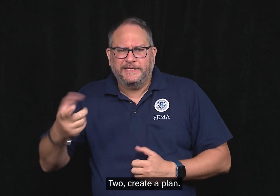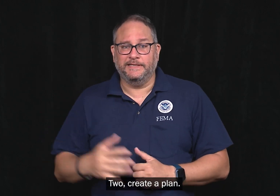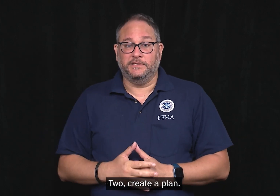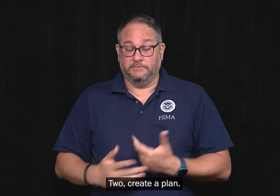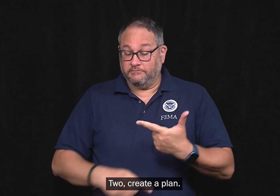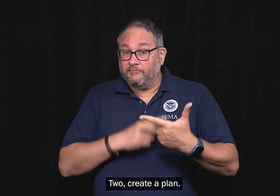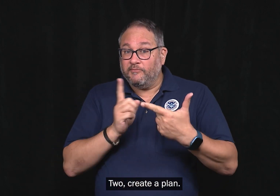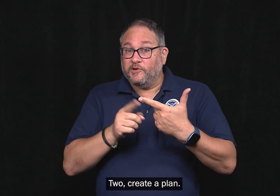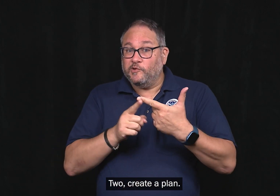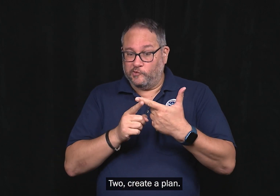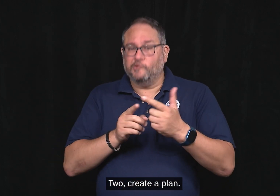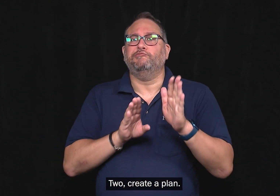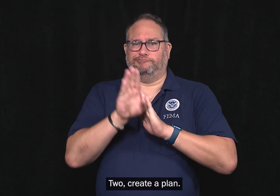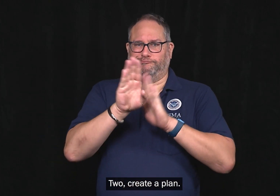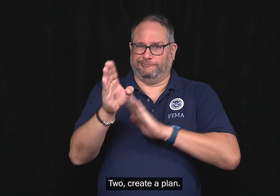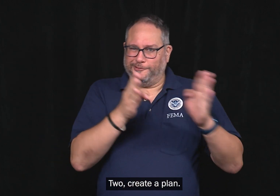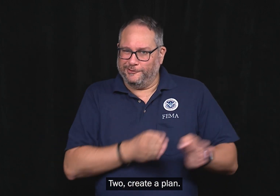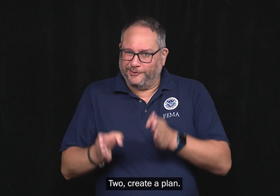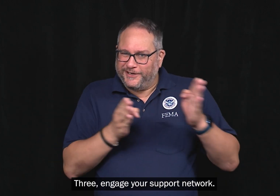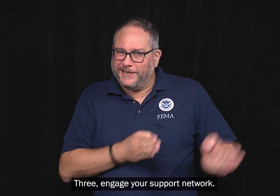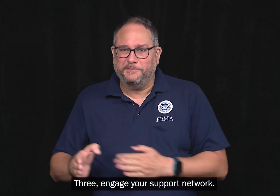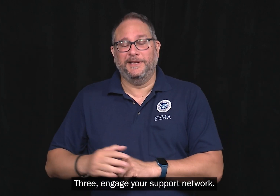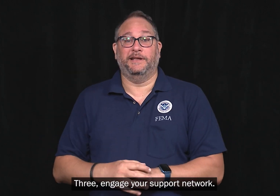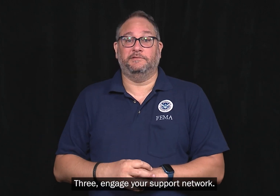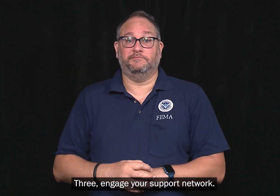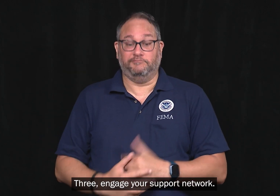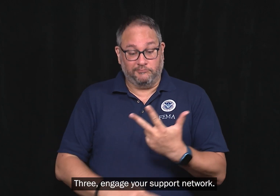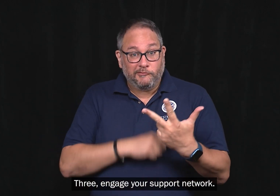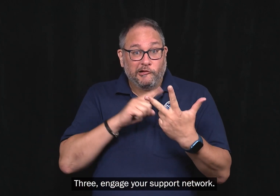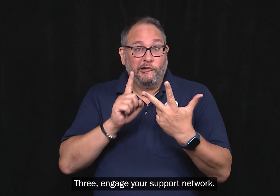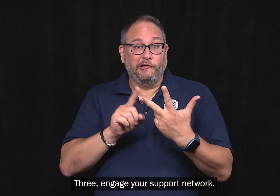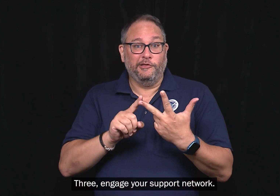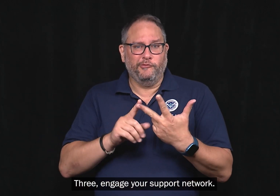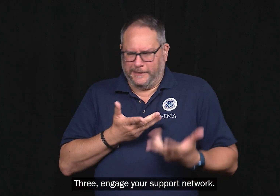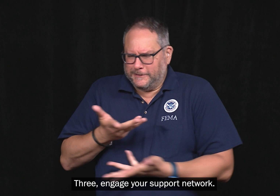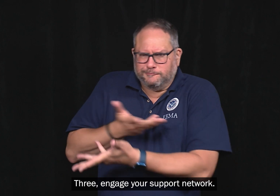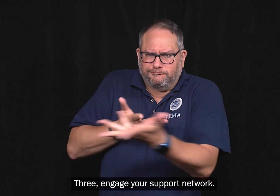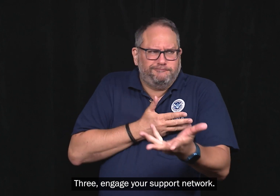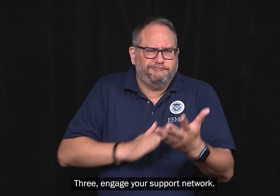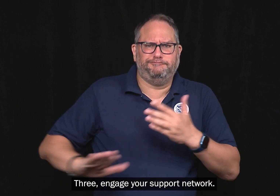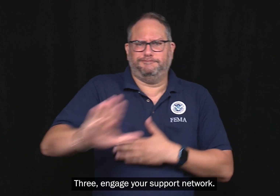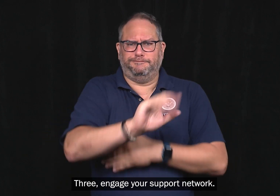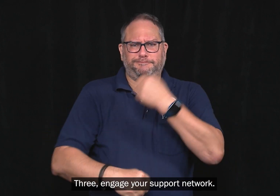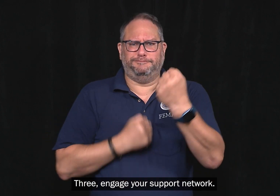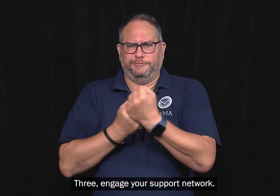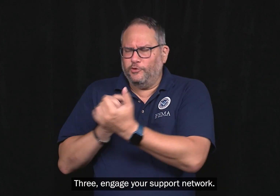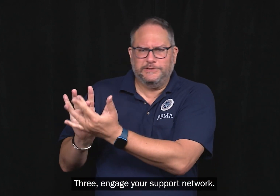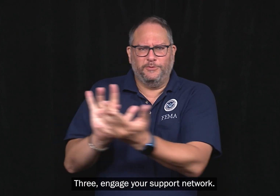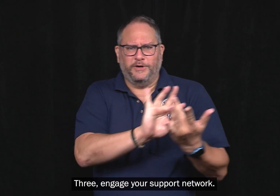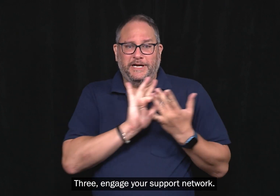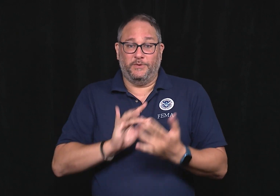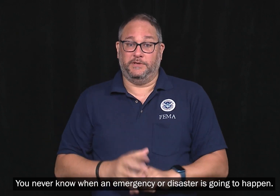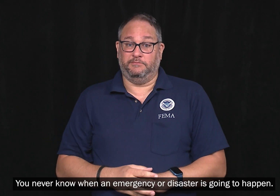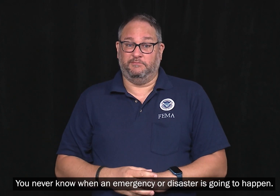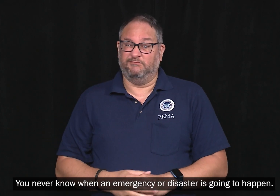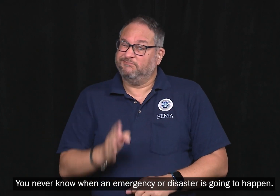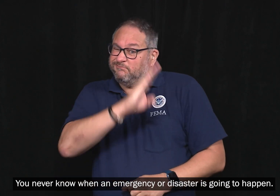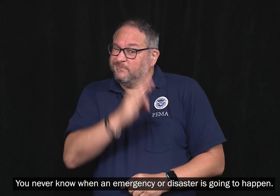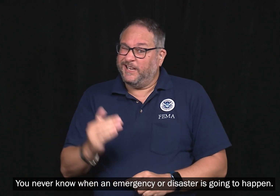Two, create a plan. Three, engage your support network. You never know